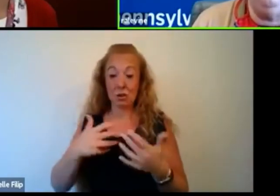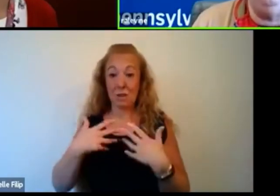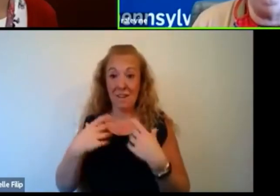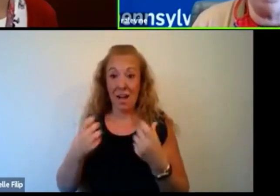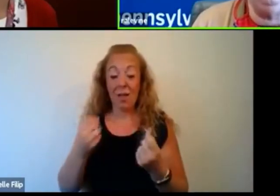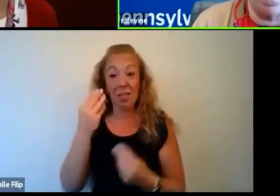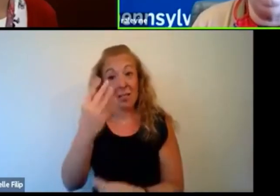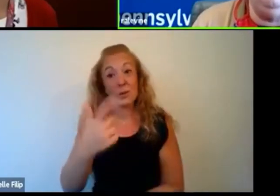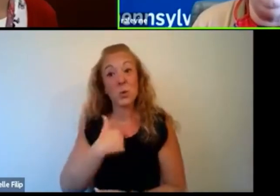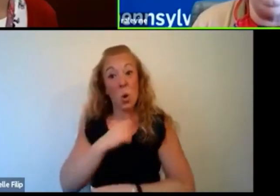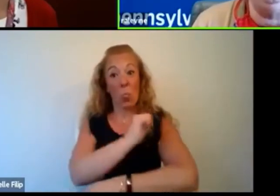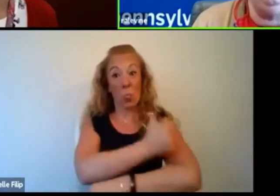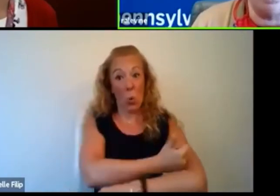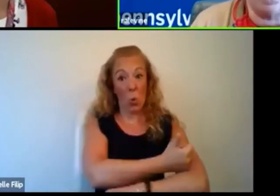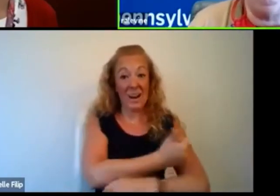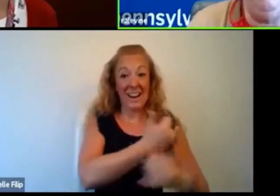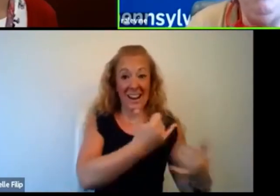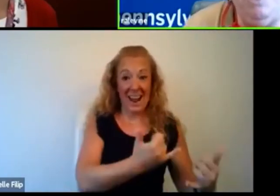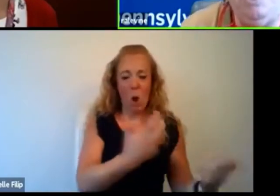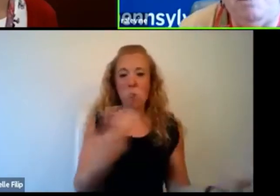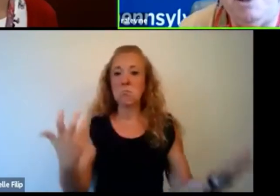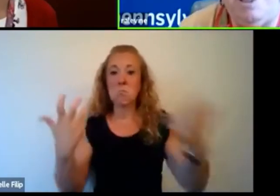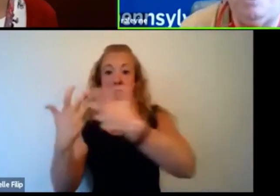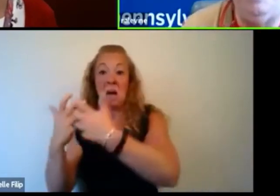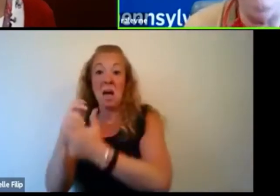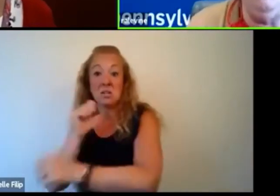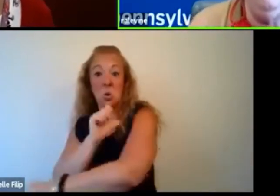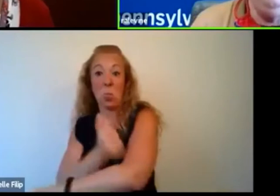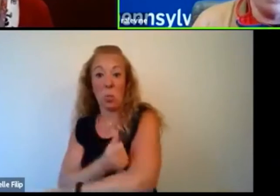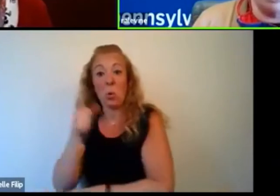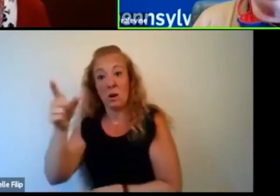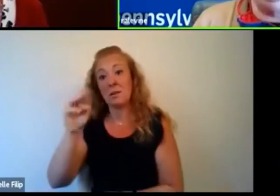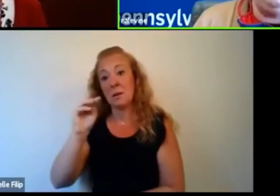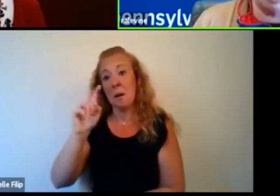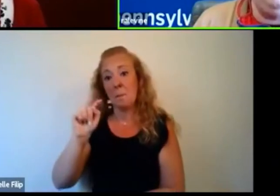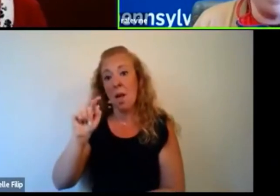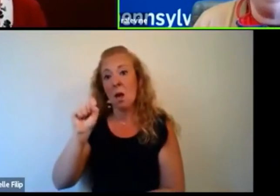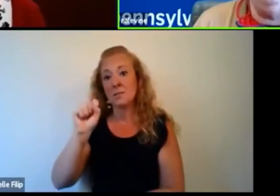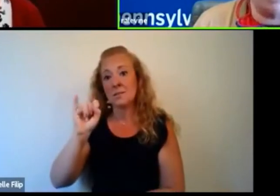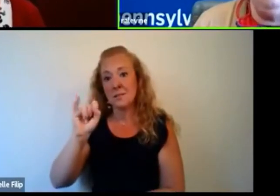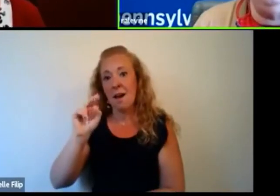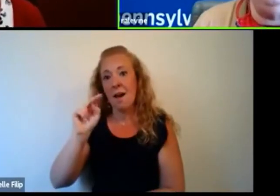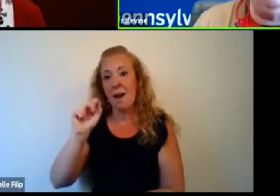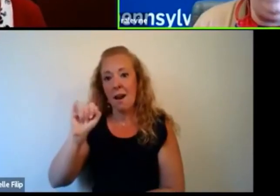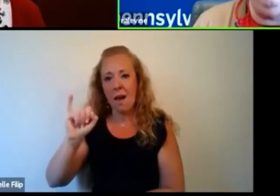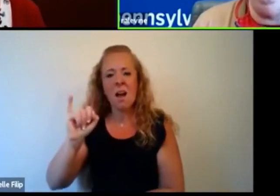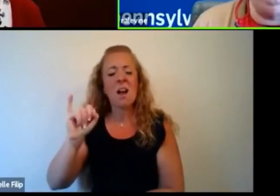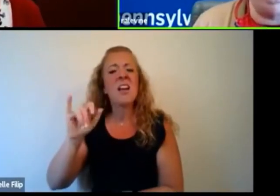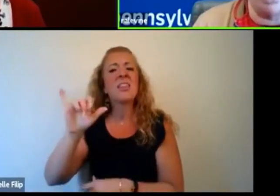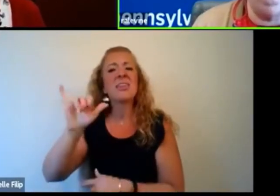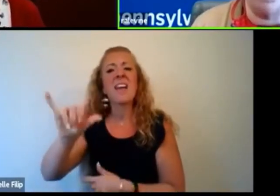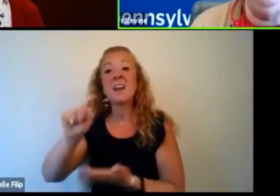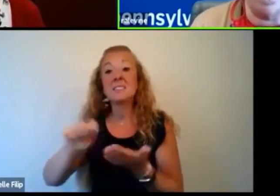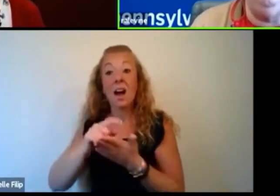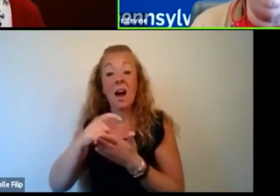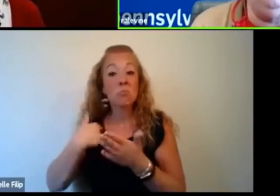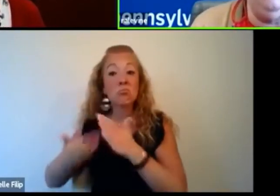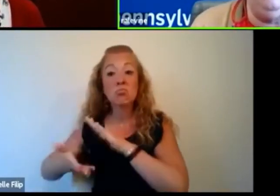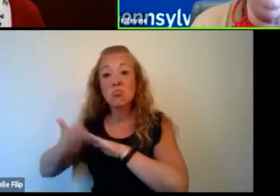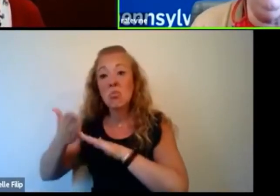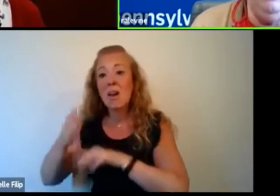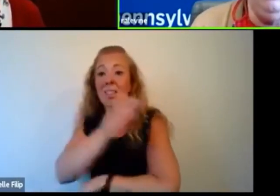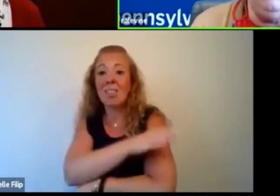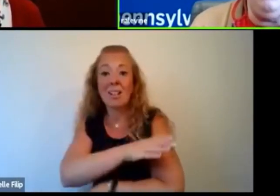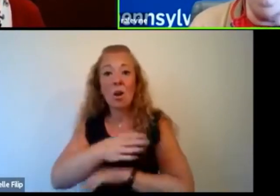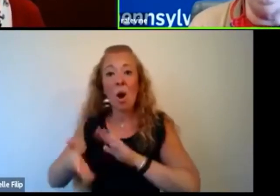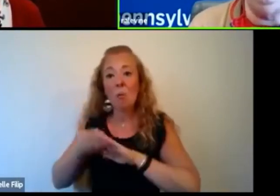much authority and responsibility as I had when I was chief resident on Sinai hospital, because at that time, the chief resident ran the clinical operation of the children's